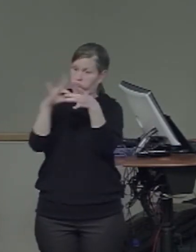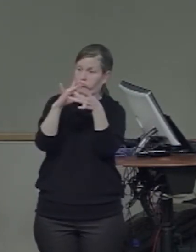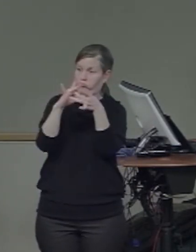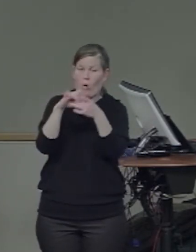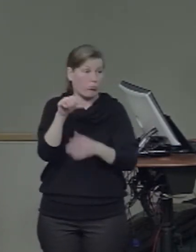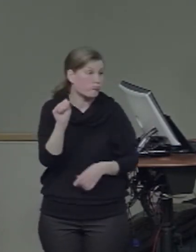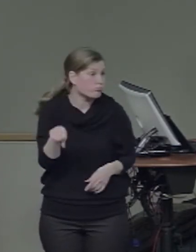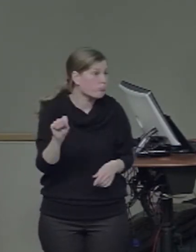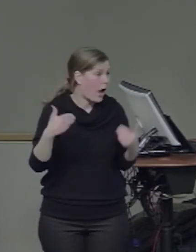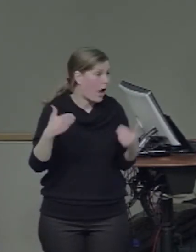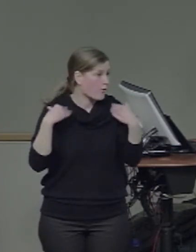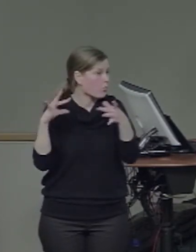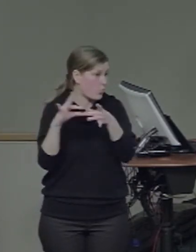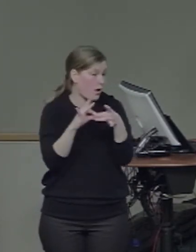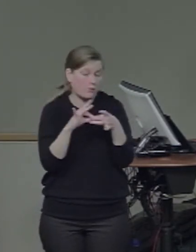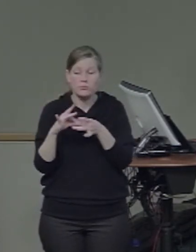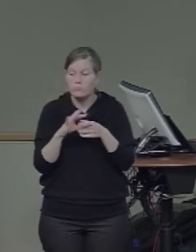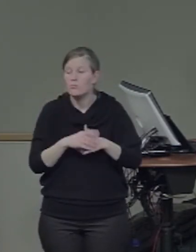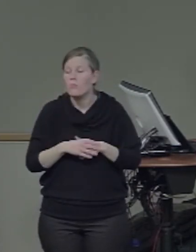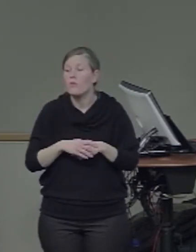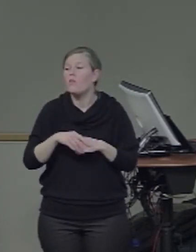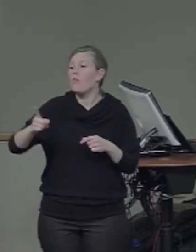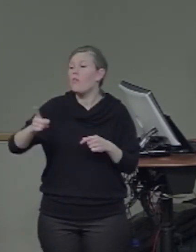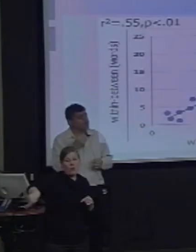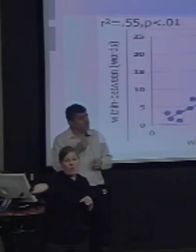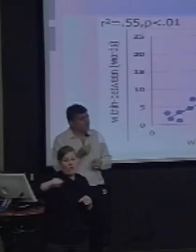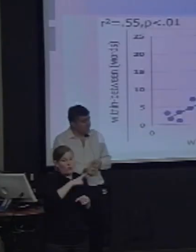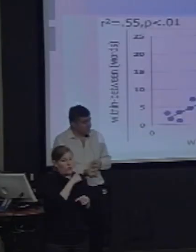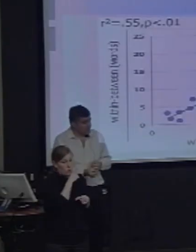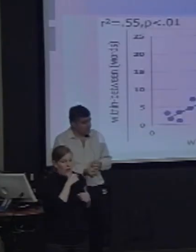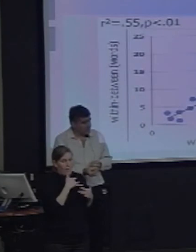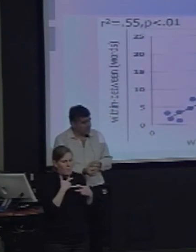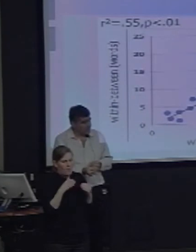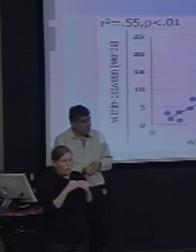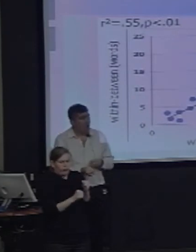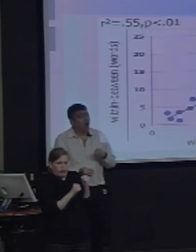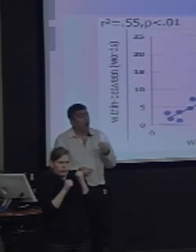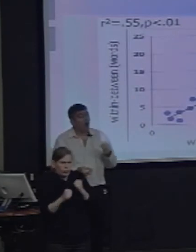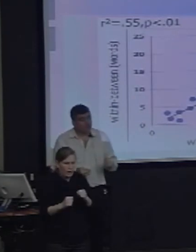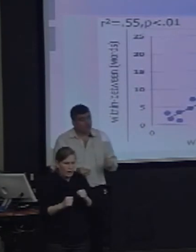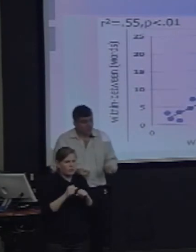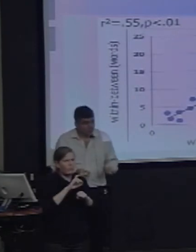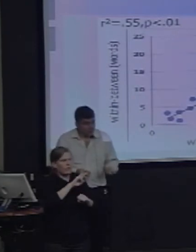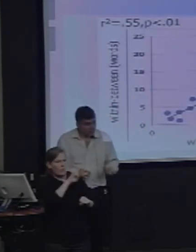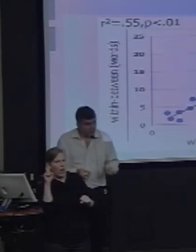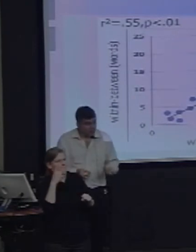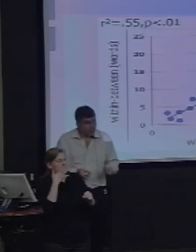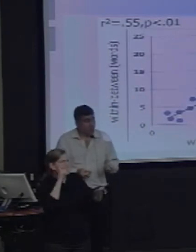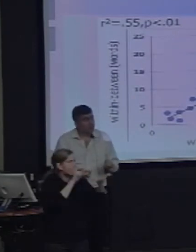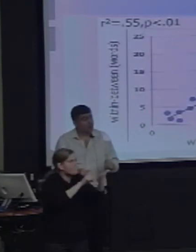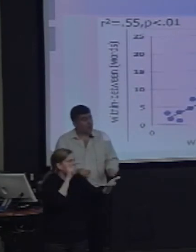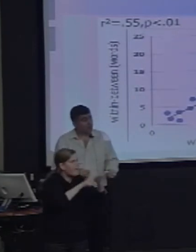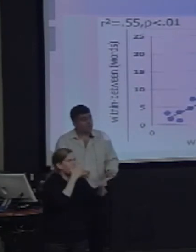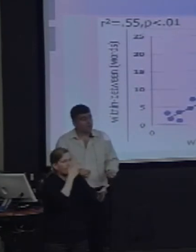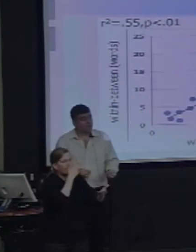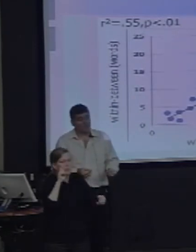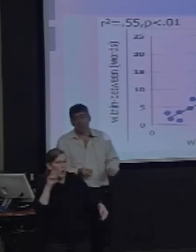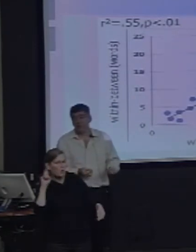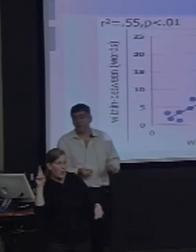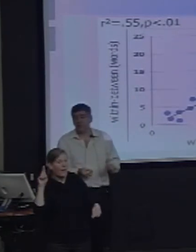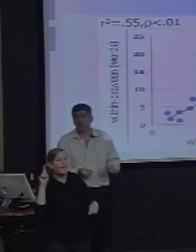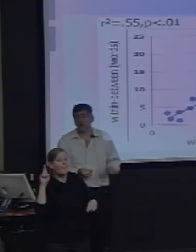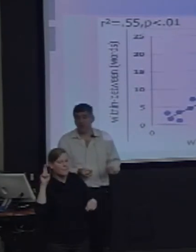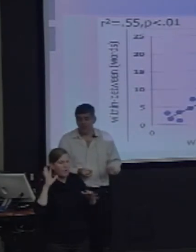more lateralized, that show a stronger lateralization for faces, also show a stronger